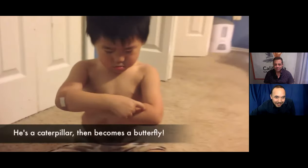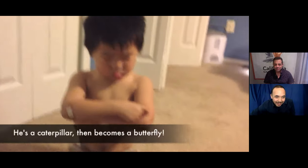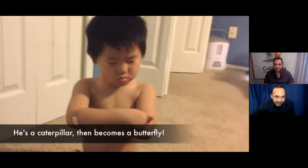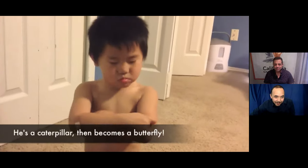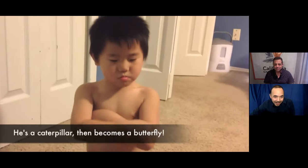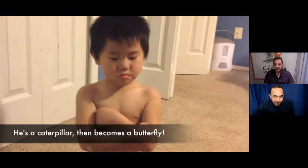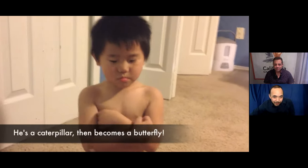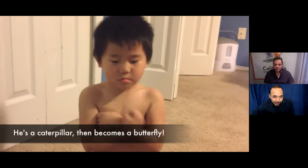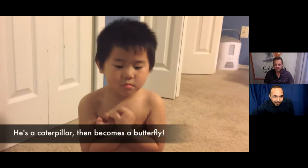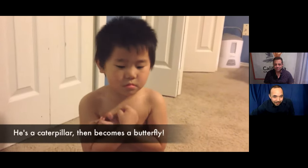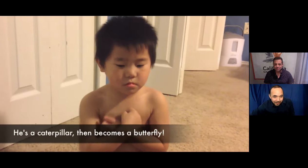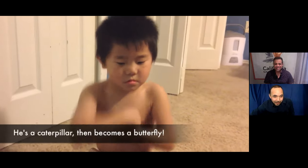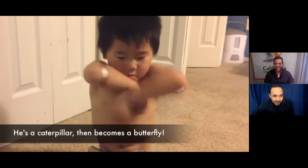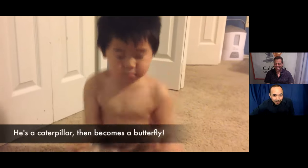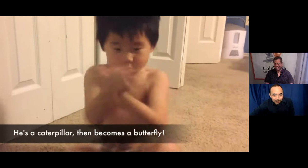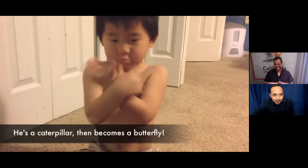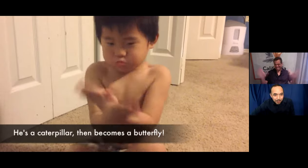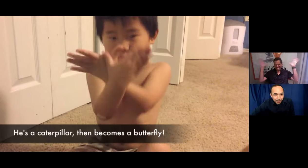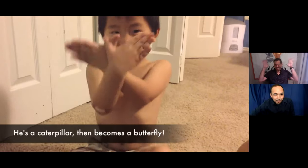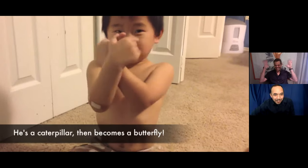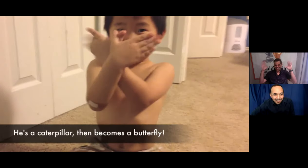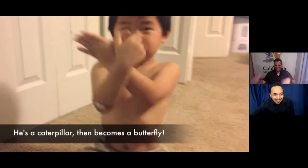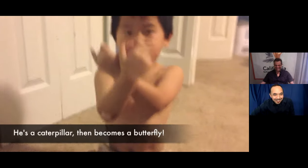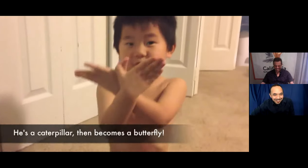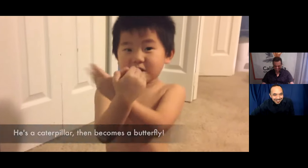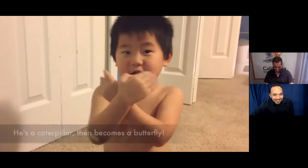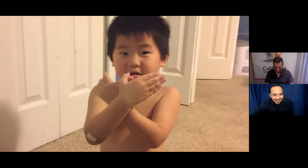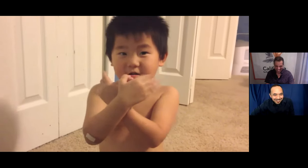he's a caterpillar then becomes a butterfly